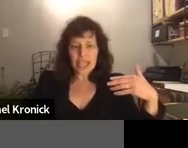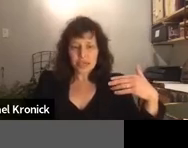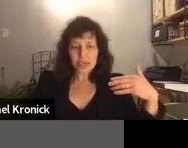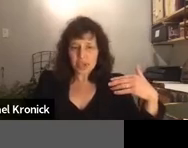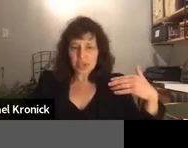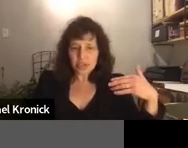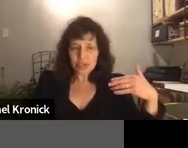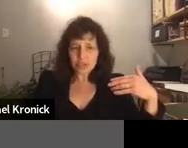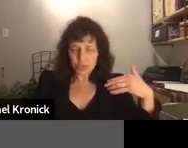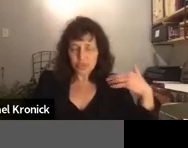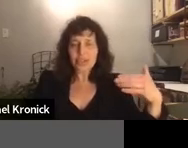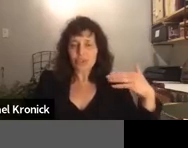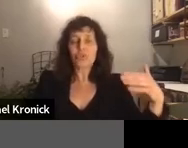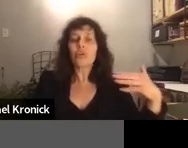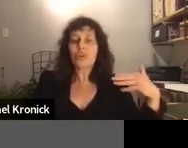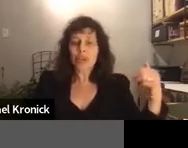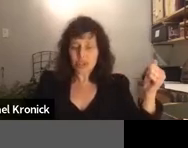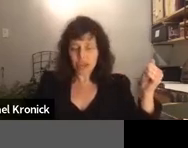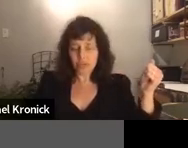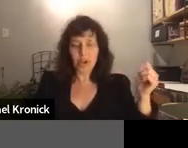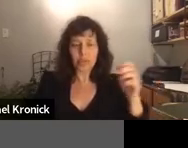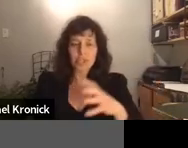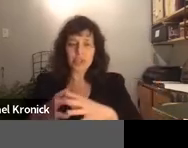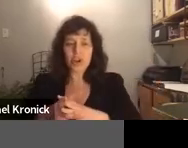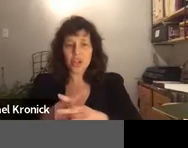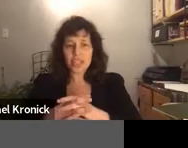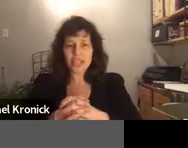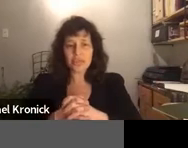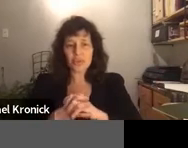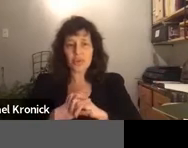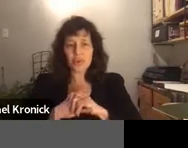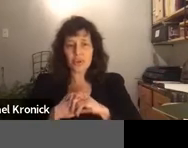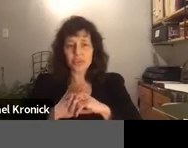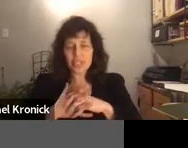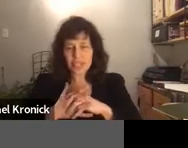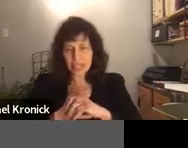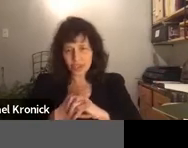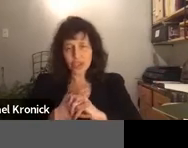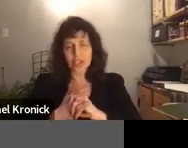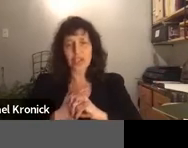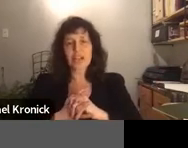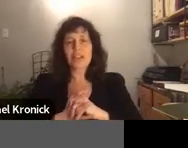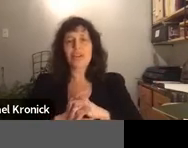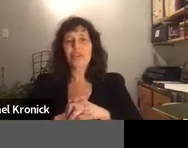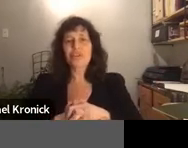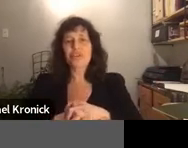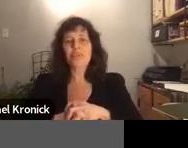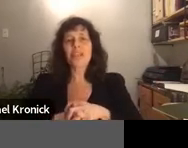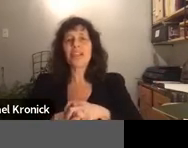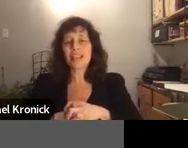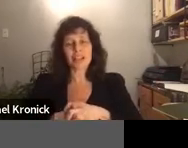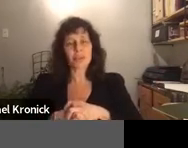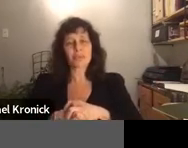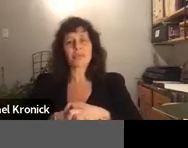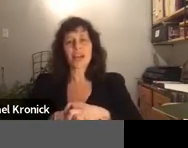psychiatric, her growing mental health problems in the context of the horror of the detention, that also the